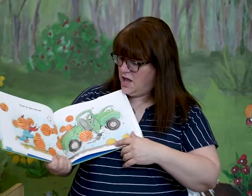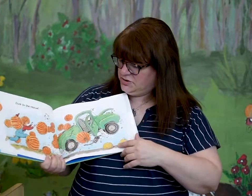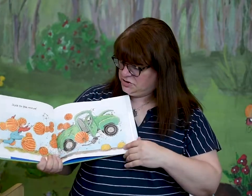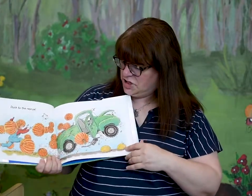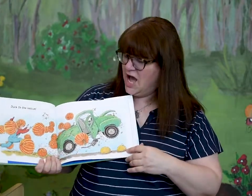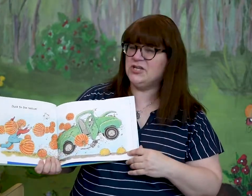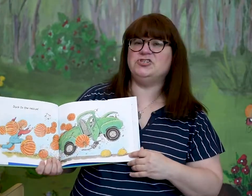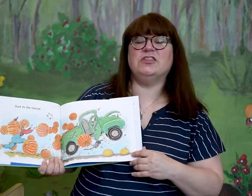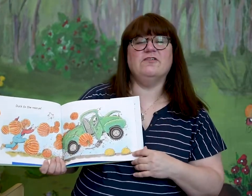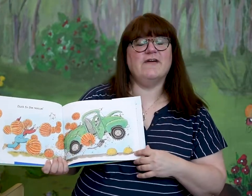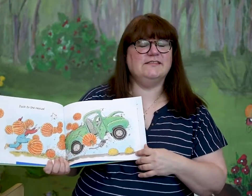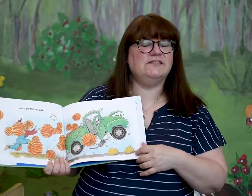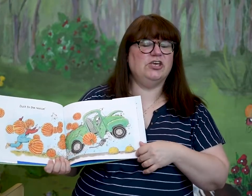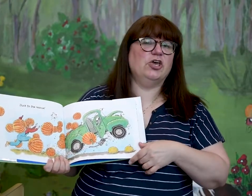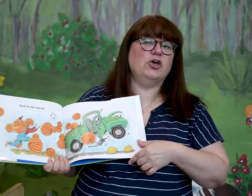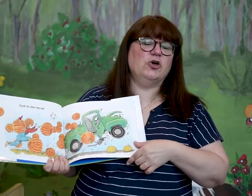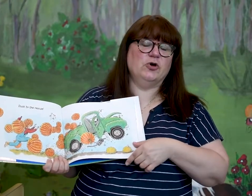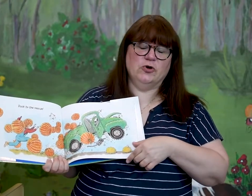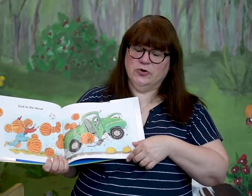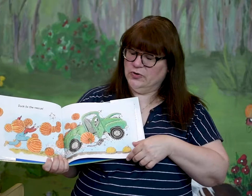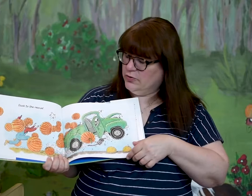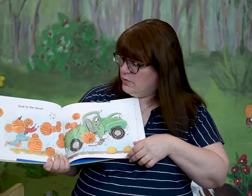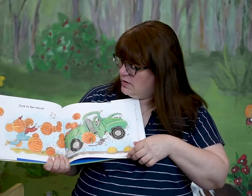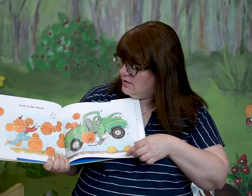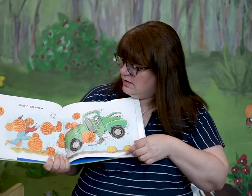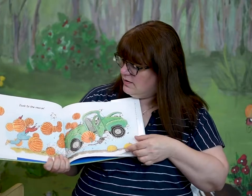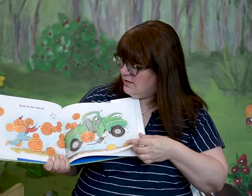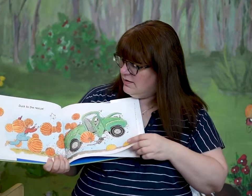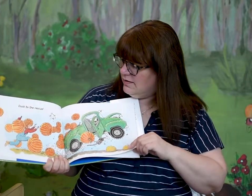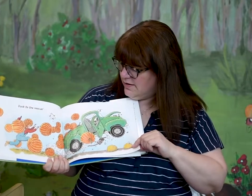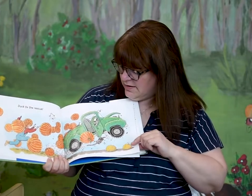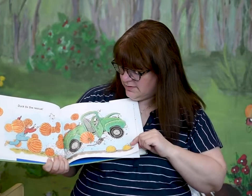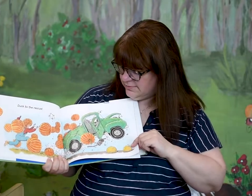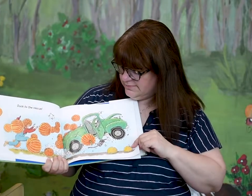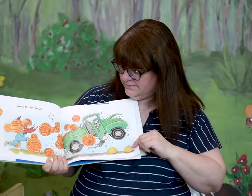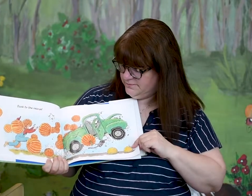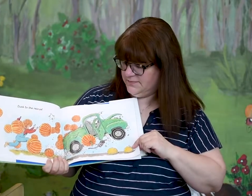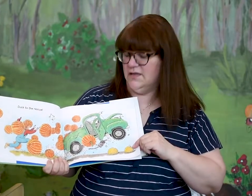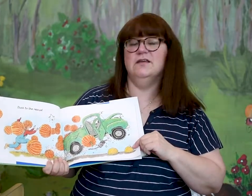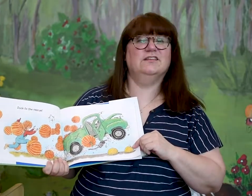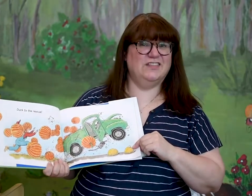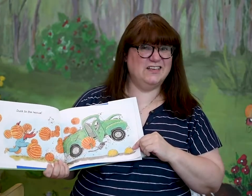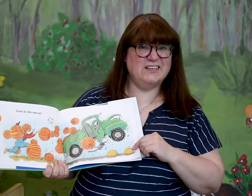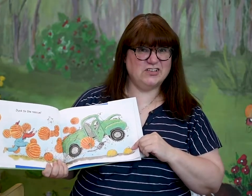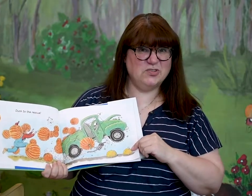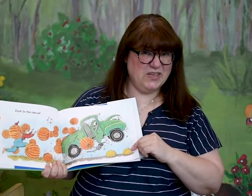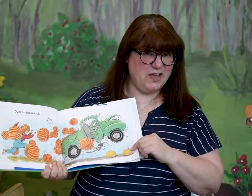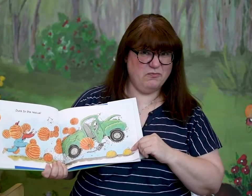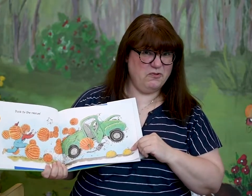Duck to the rescue! Uh oh. Do you think he's actually being helpful?